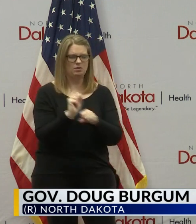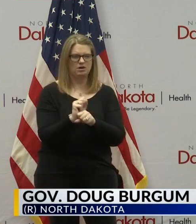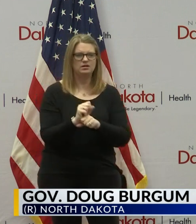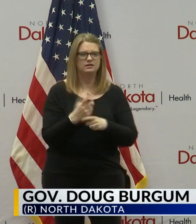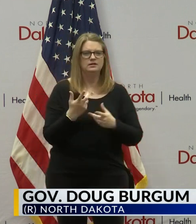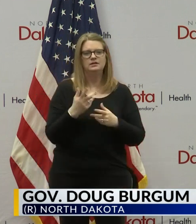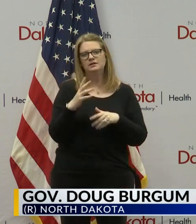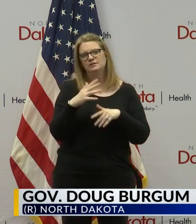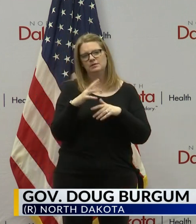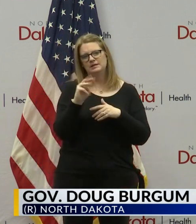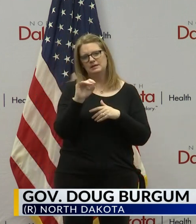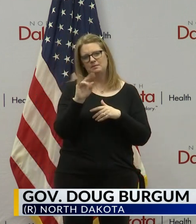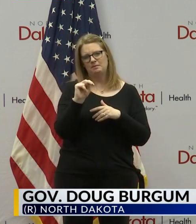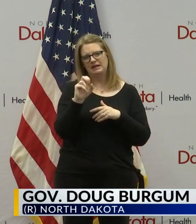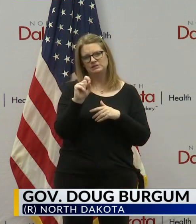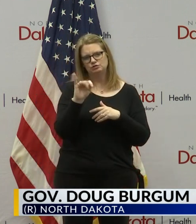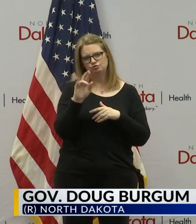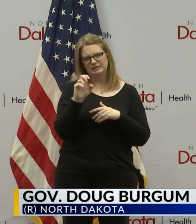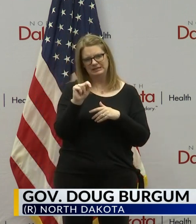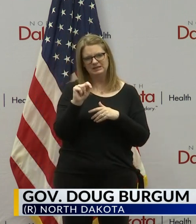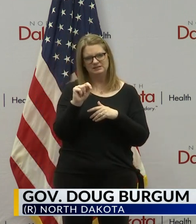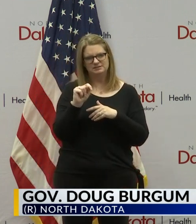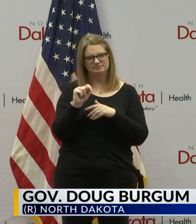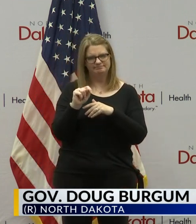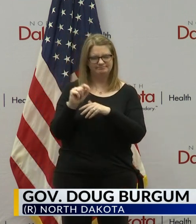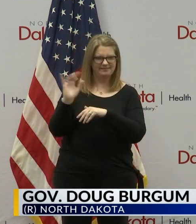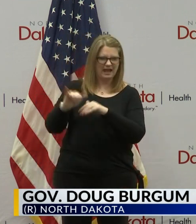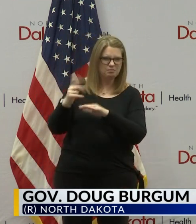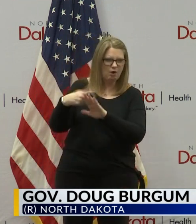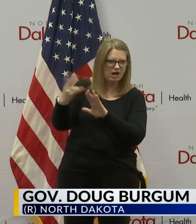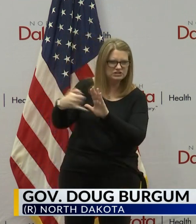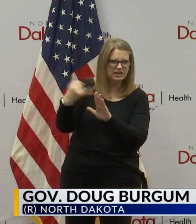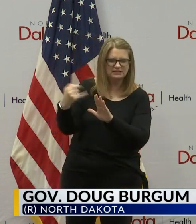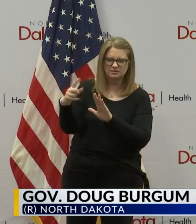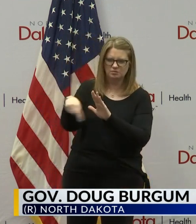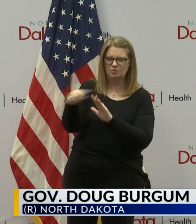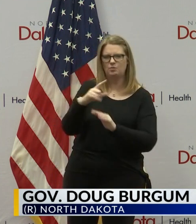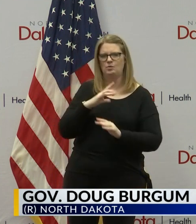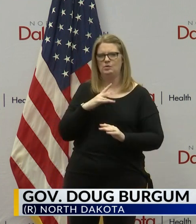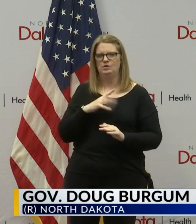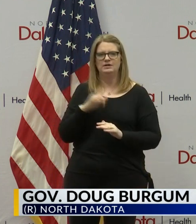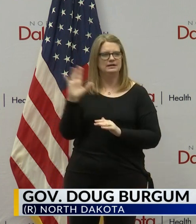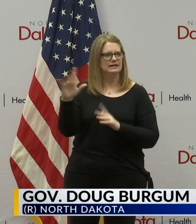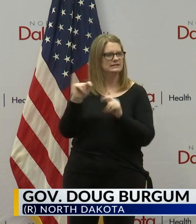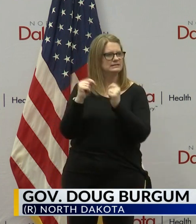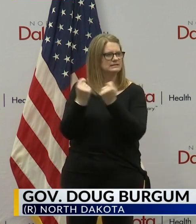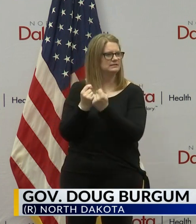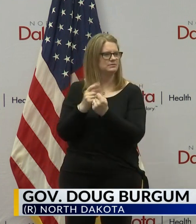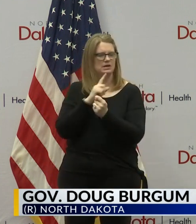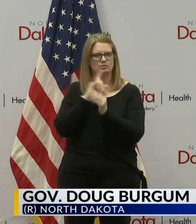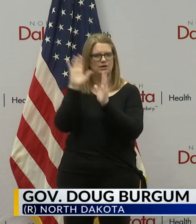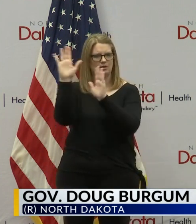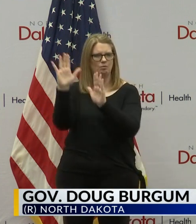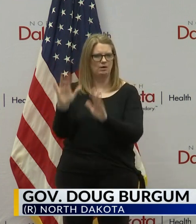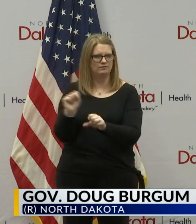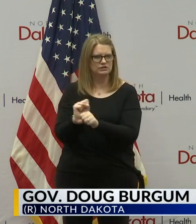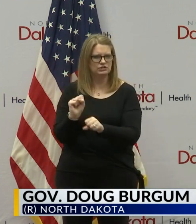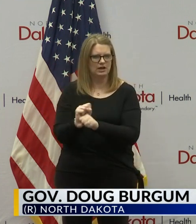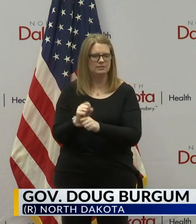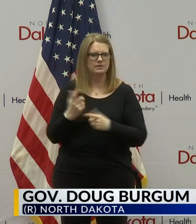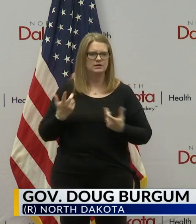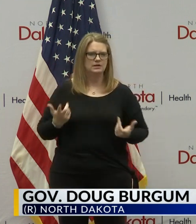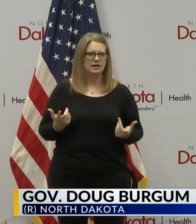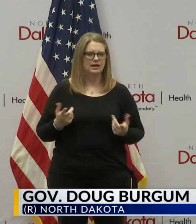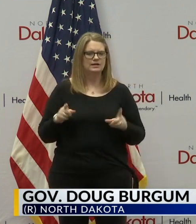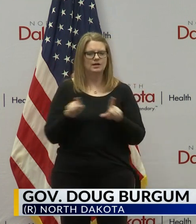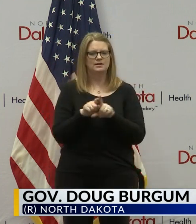prior with the Main Street Initiative, we deeply appreciate. And he and his team have done a great job here. And, of course, it